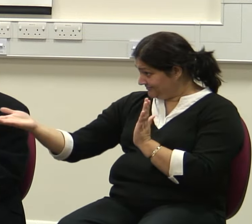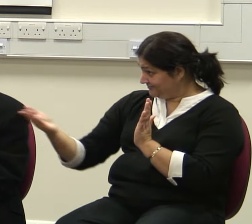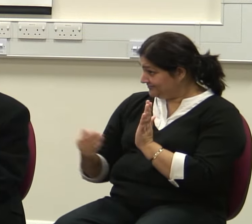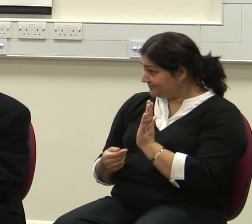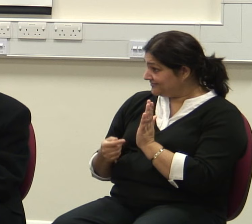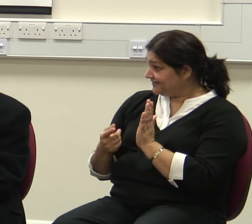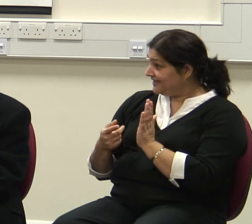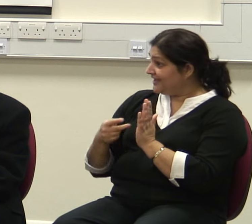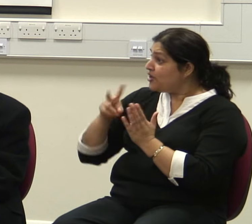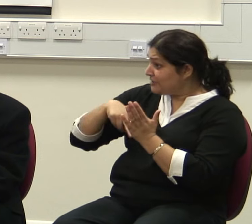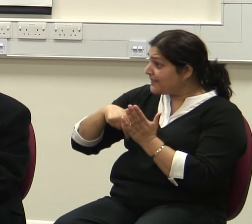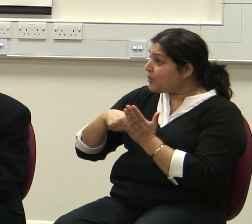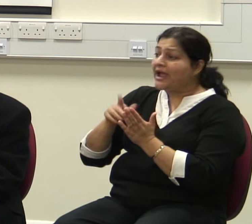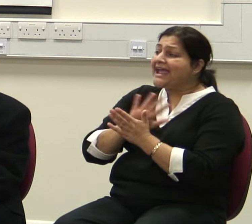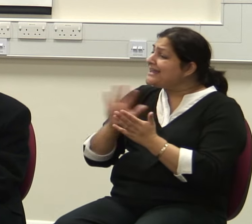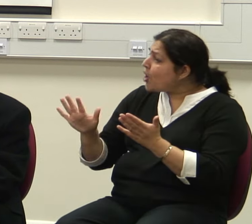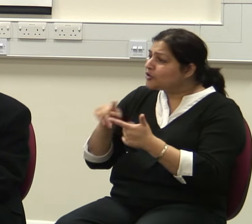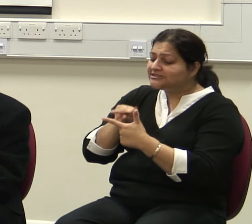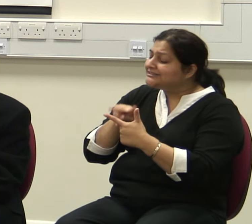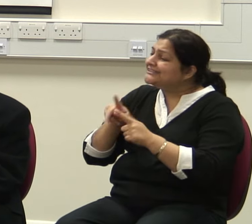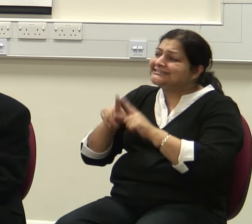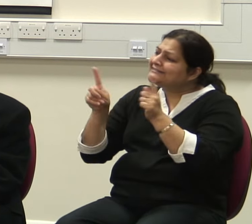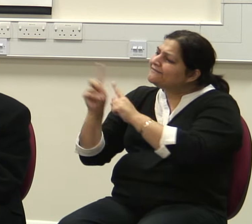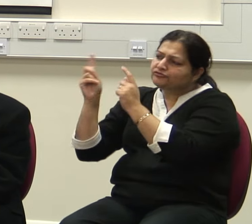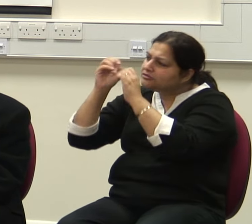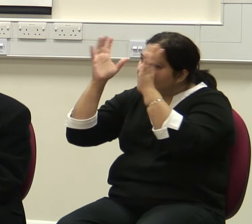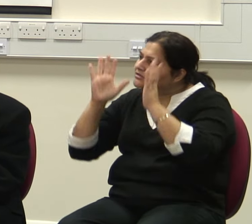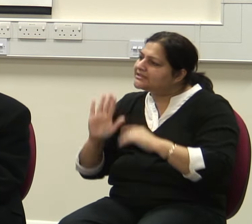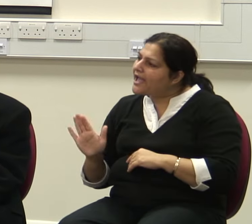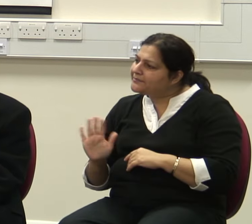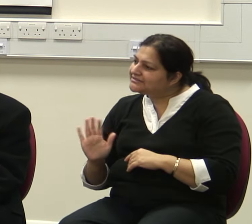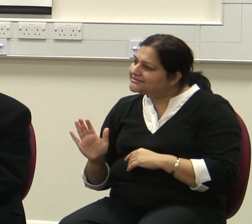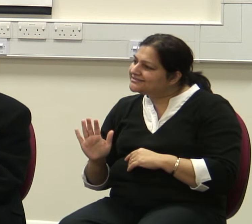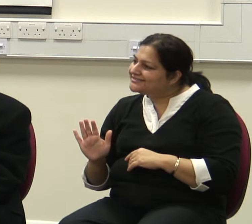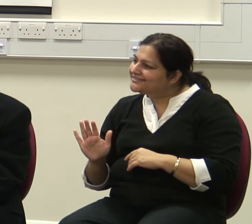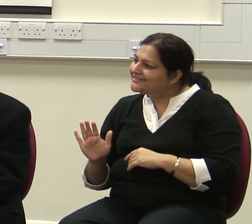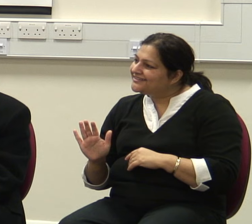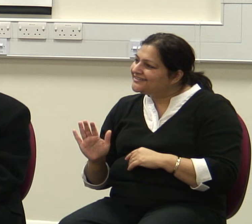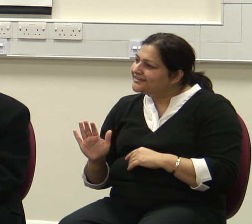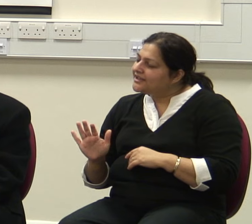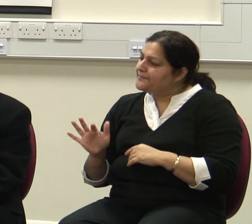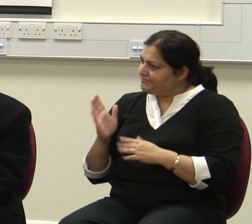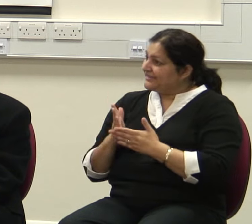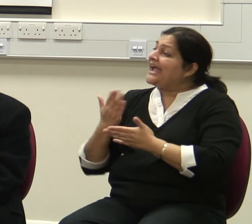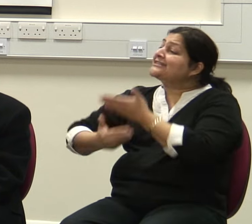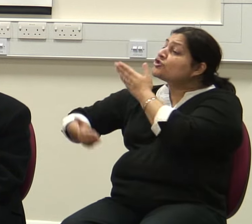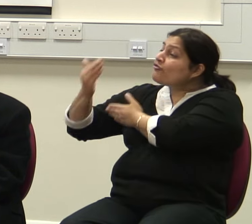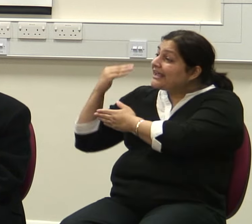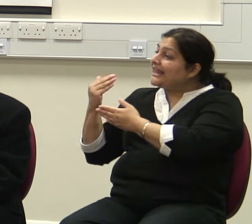Those are not two different concepts. Because characteristically, historically,